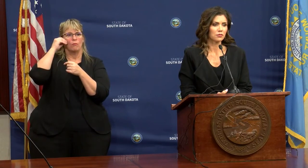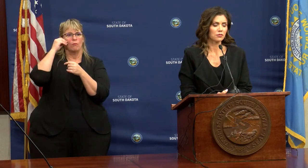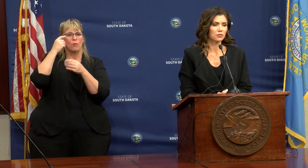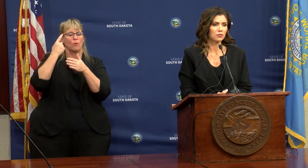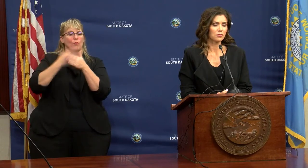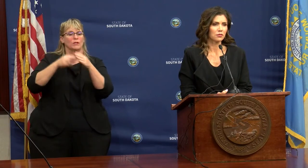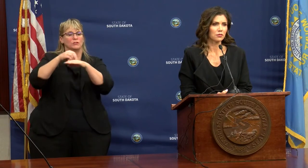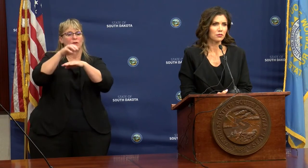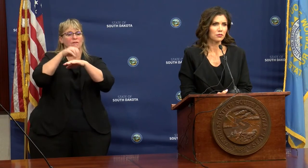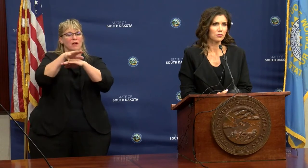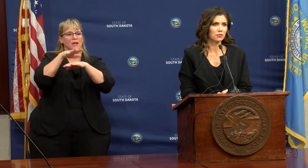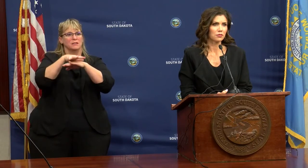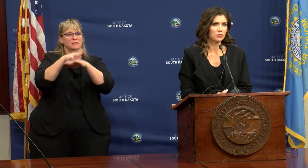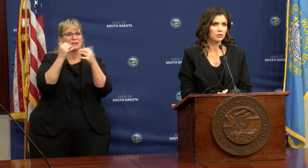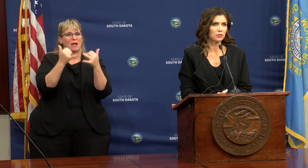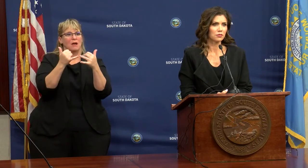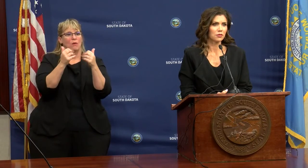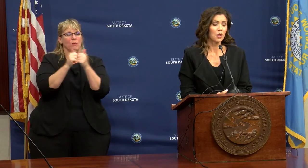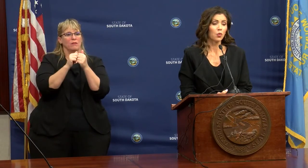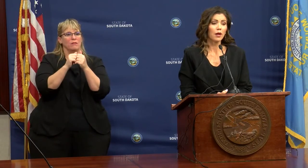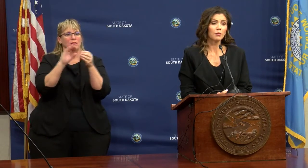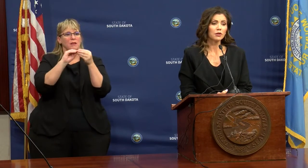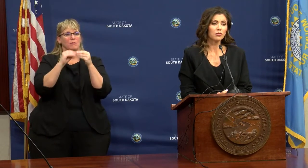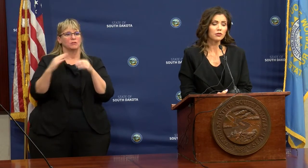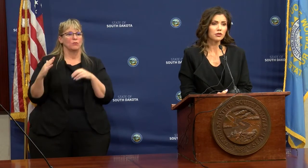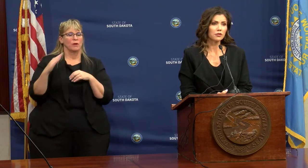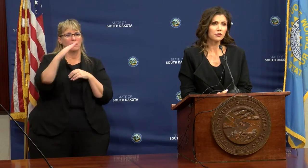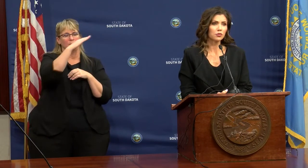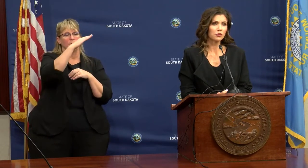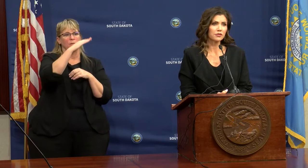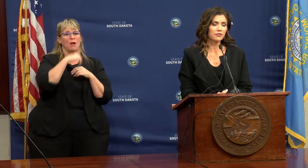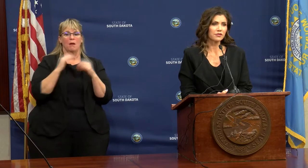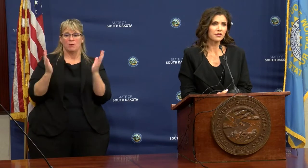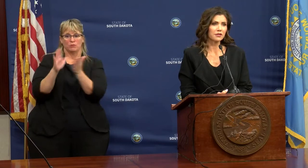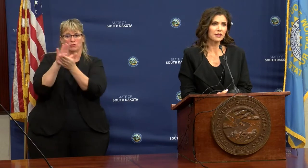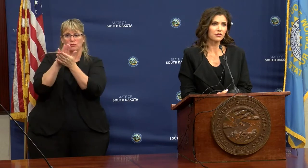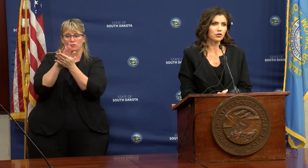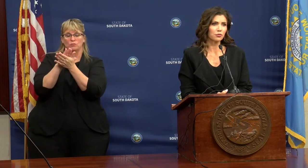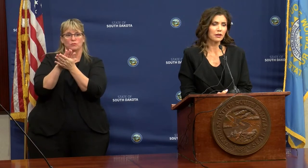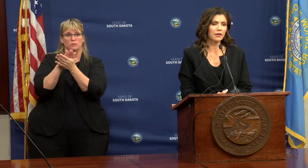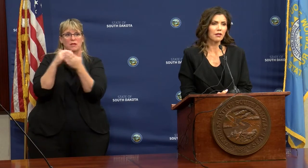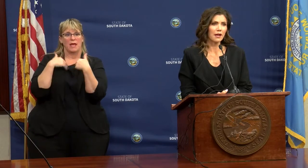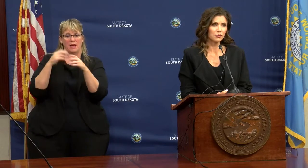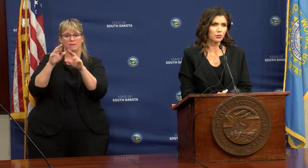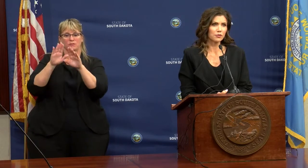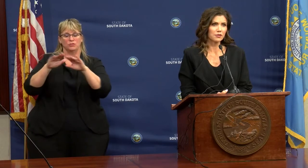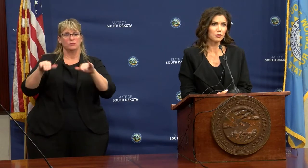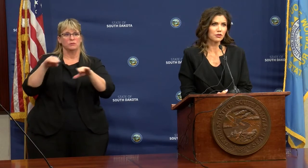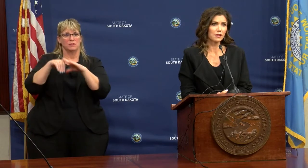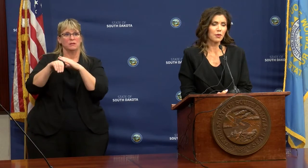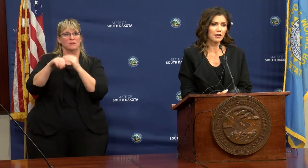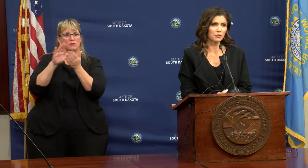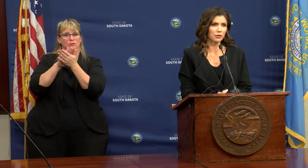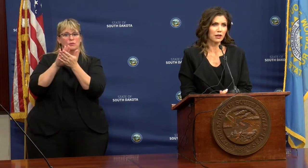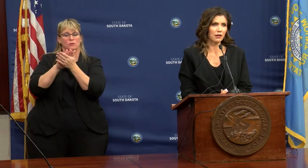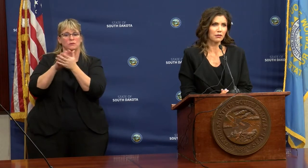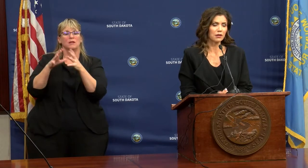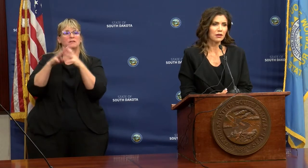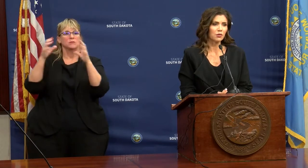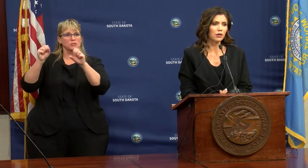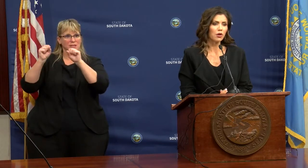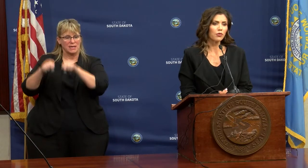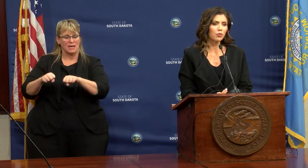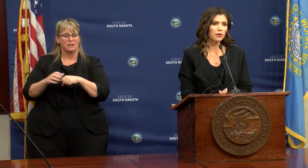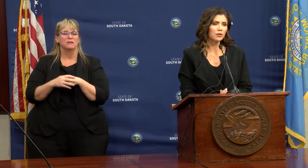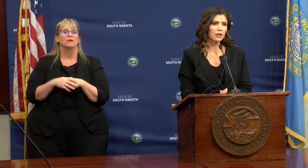point with the surge in cases? Well, I'm encouraging schools to facilitate children in the classrooms as much as they possibly can.